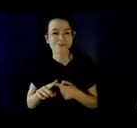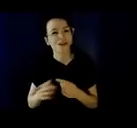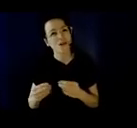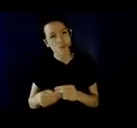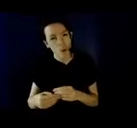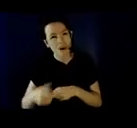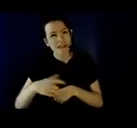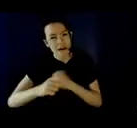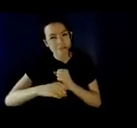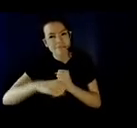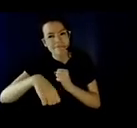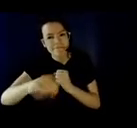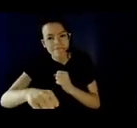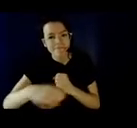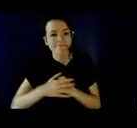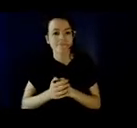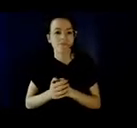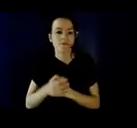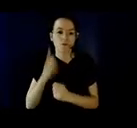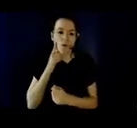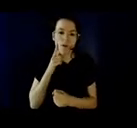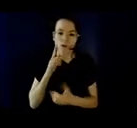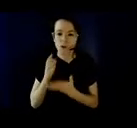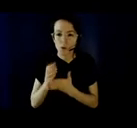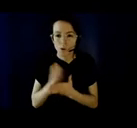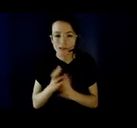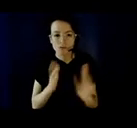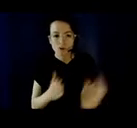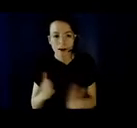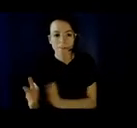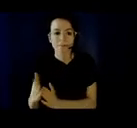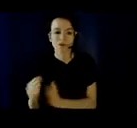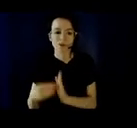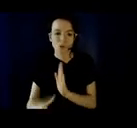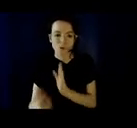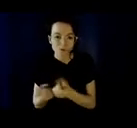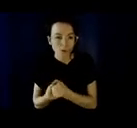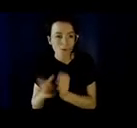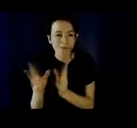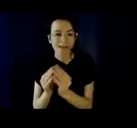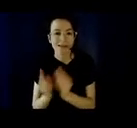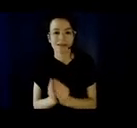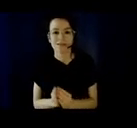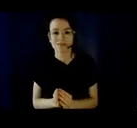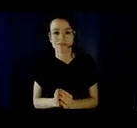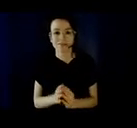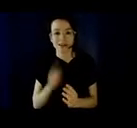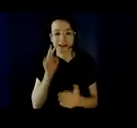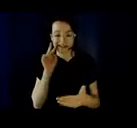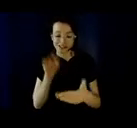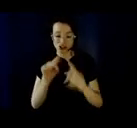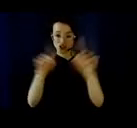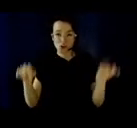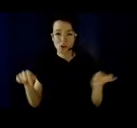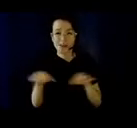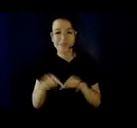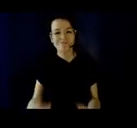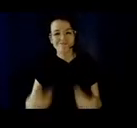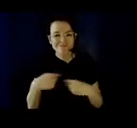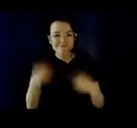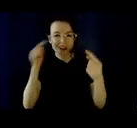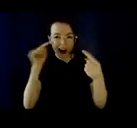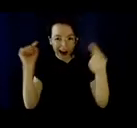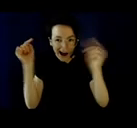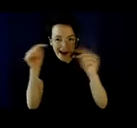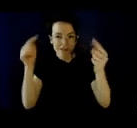student support and meetings. More fatigue, headaches, eye strain due to increased screen time. Hard to